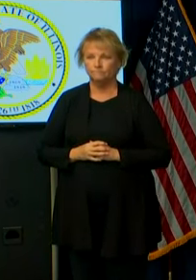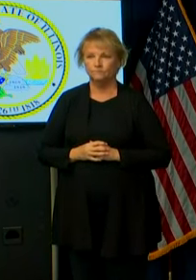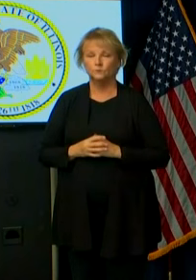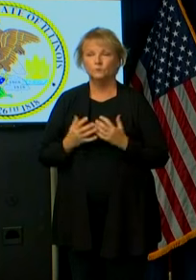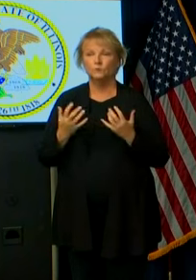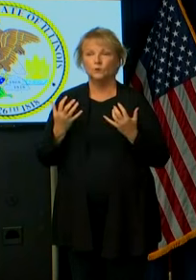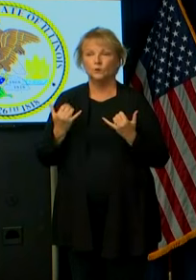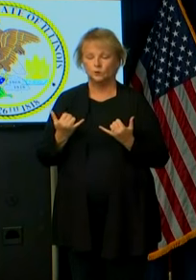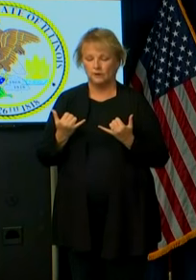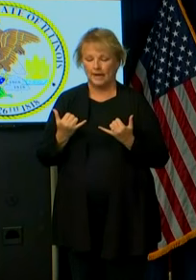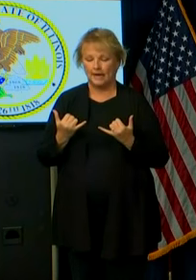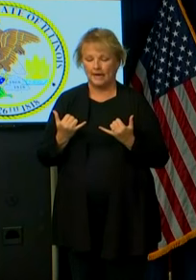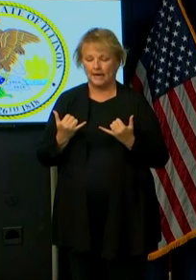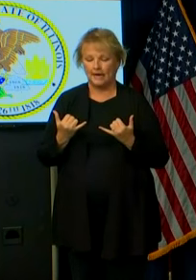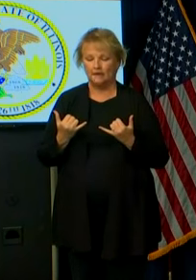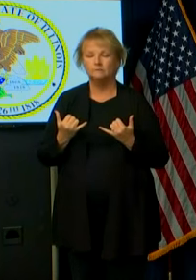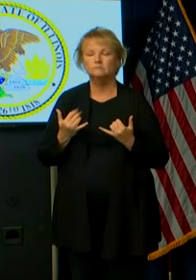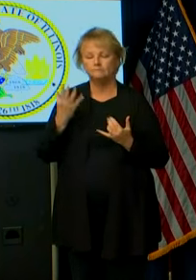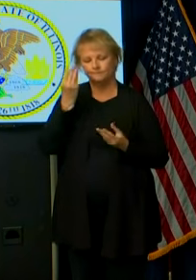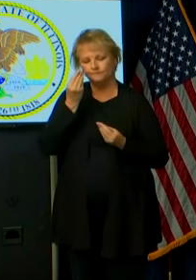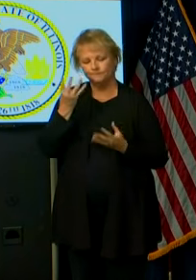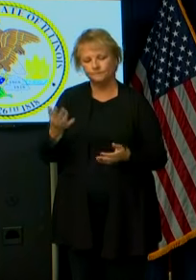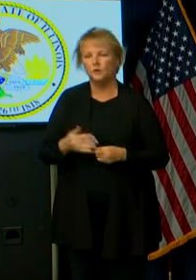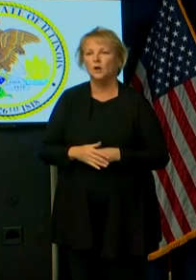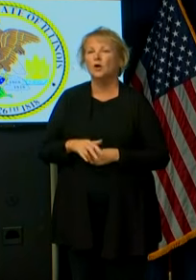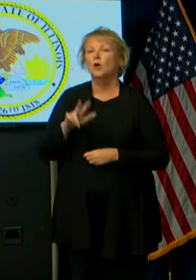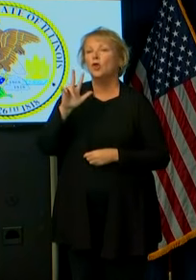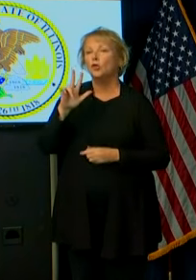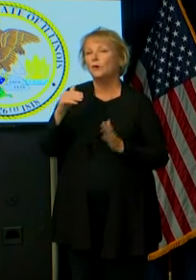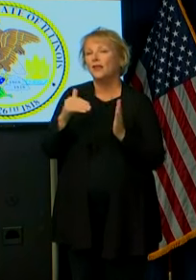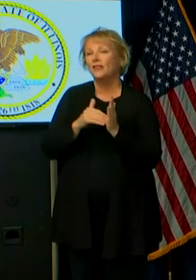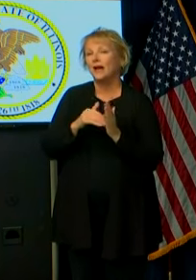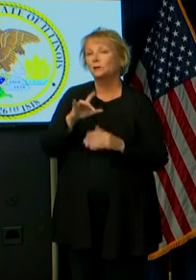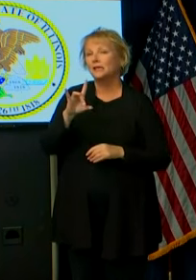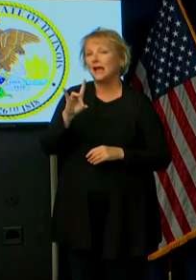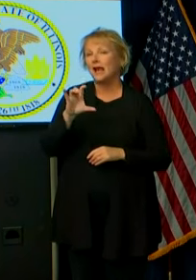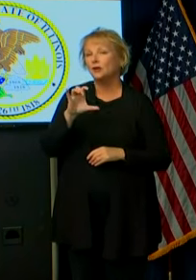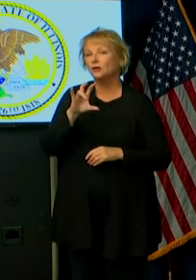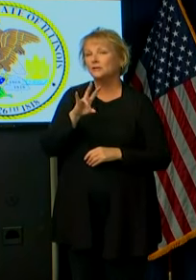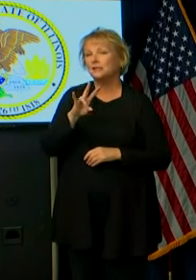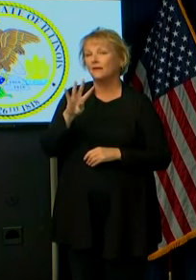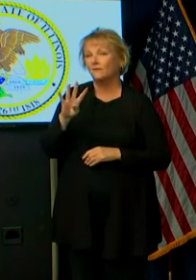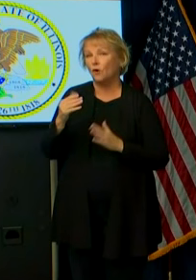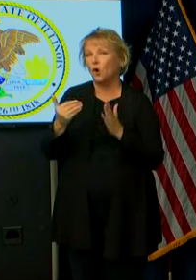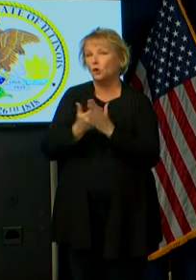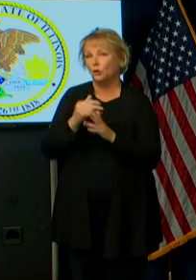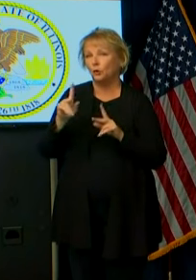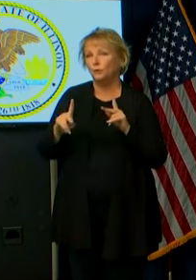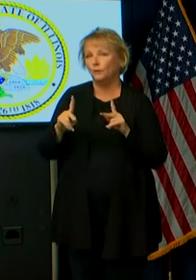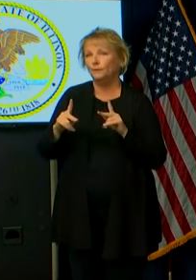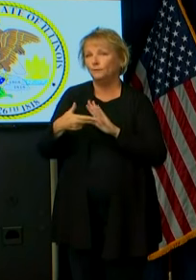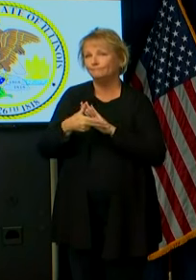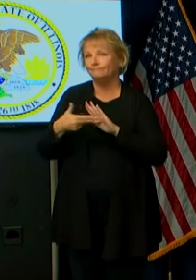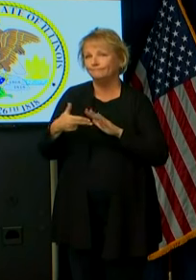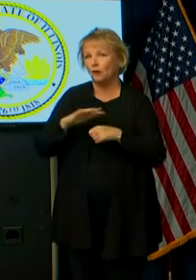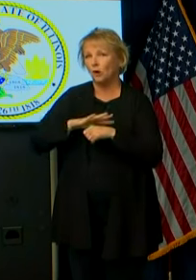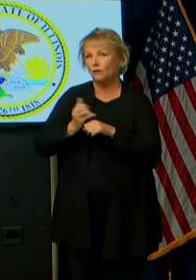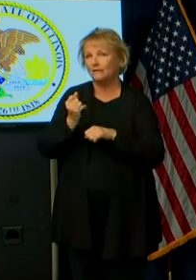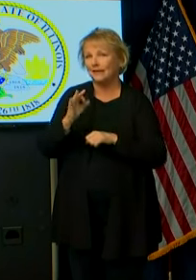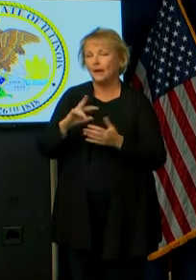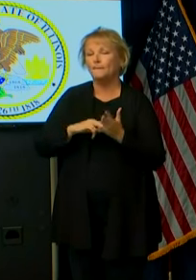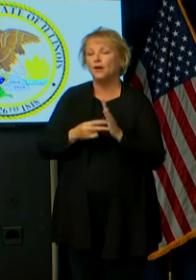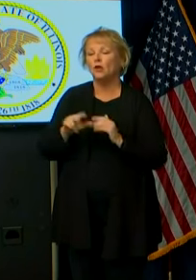Today, we are reporting 3,874 new cases for a total of